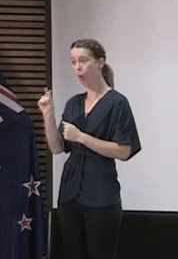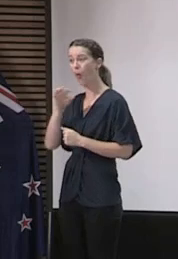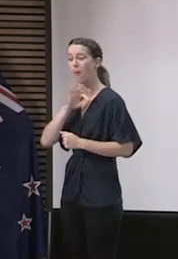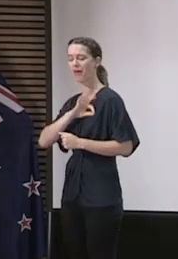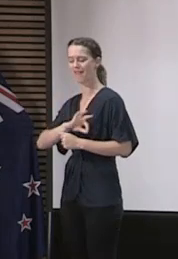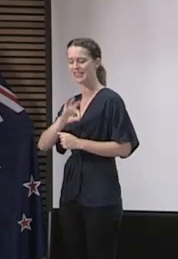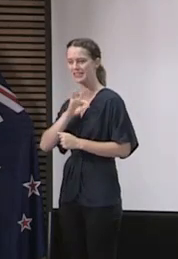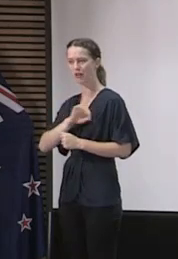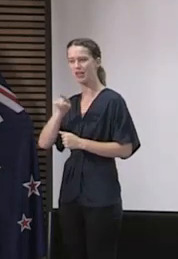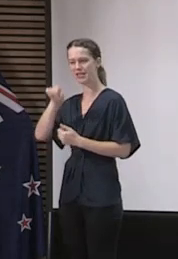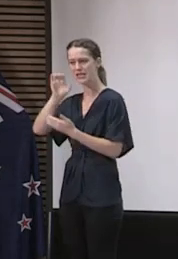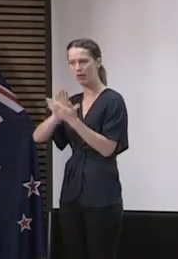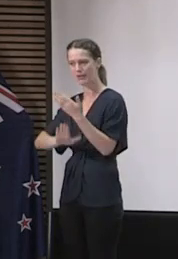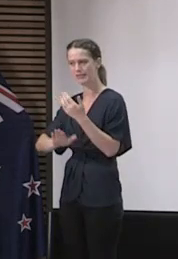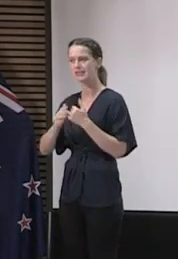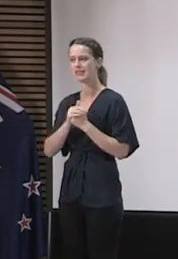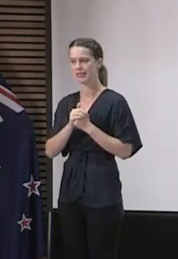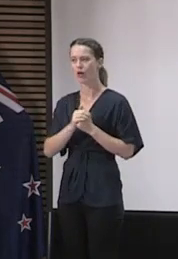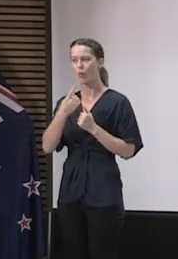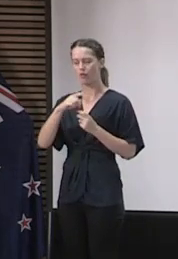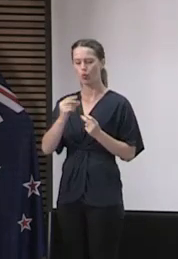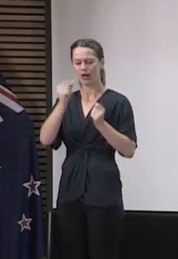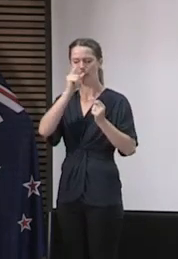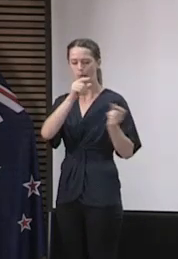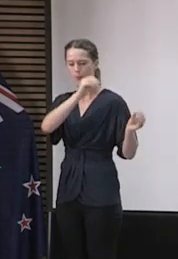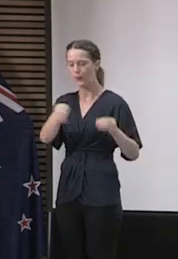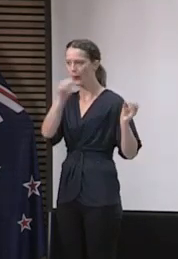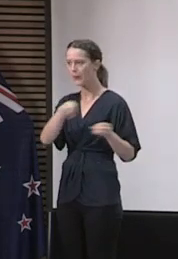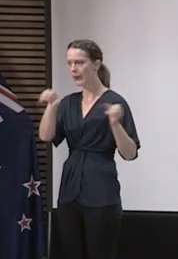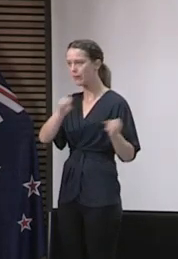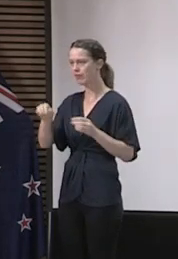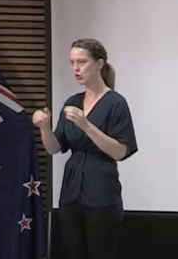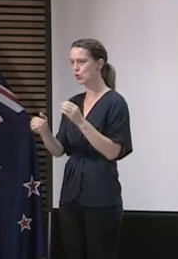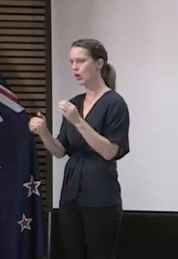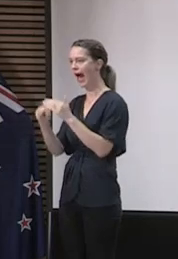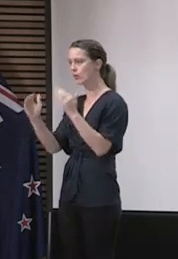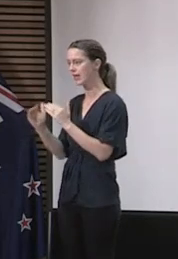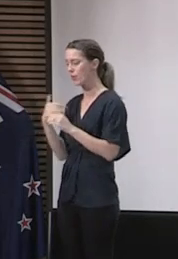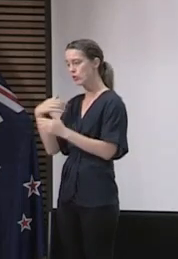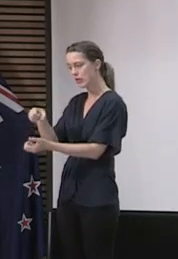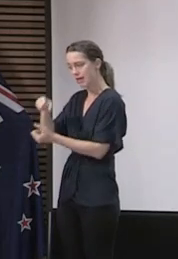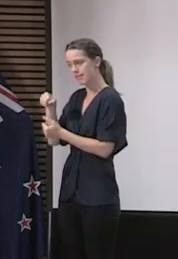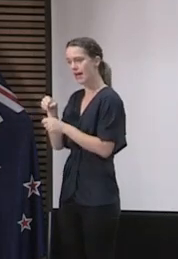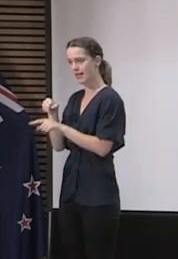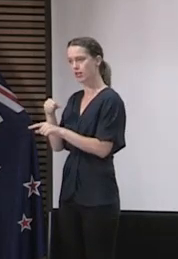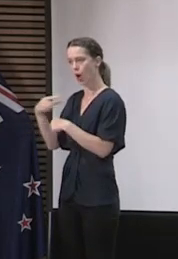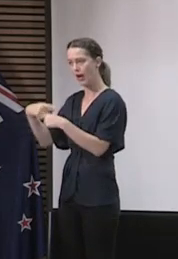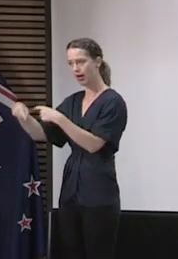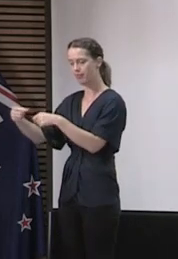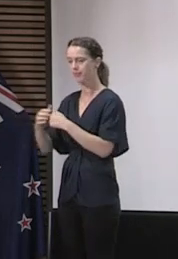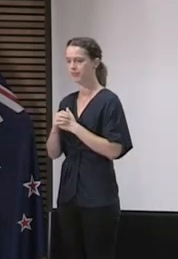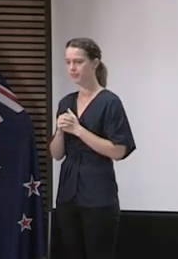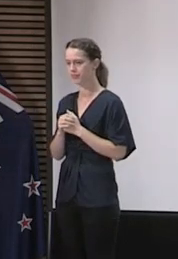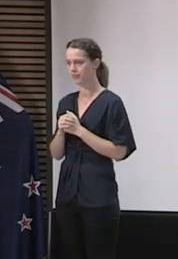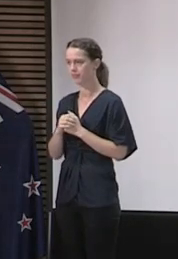of this experience has been our ability to get people into housing. We need to hold on to that. And I would expect our